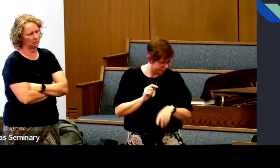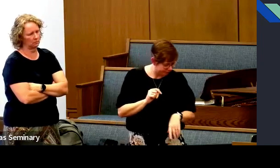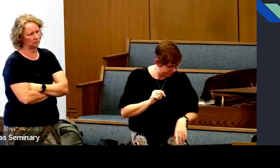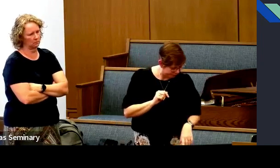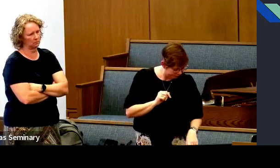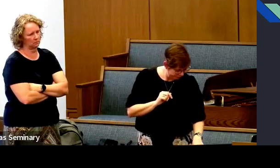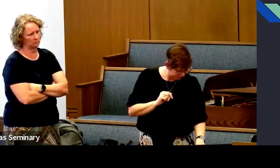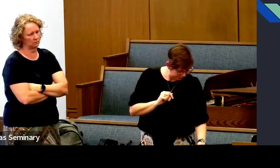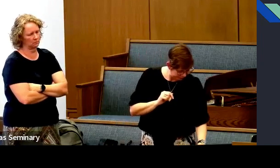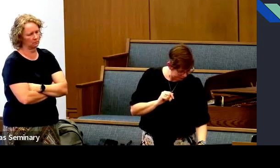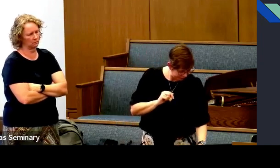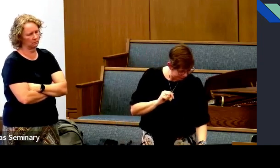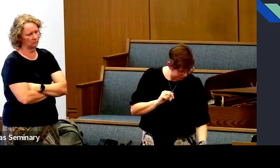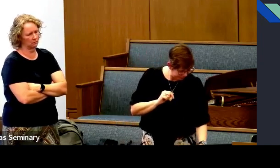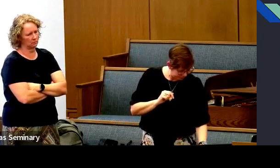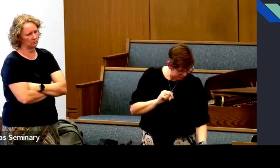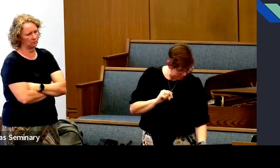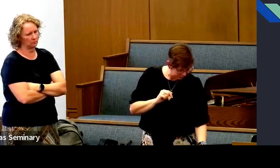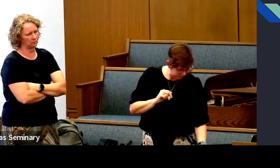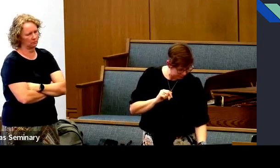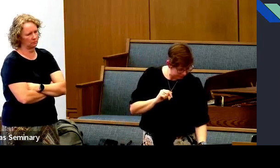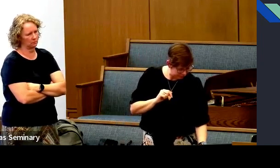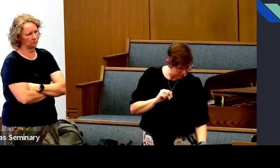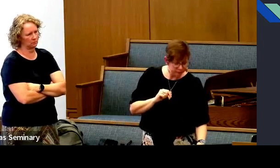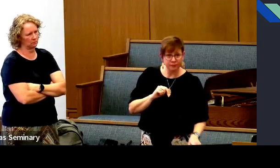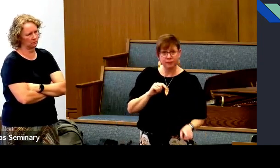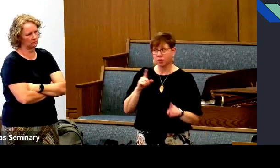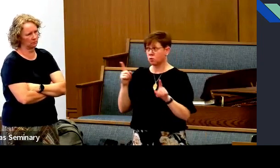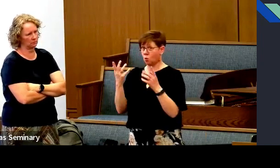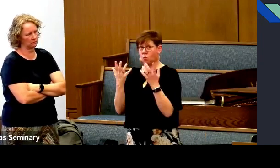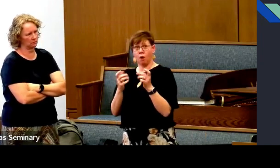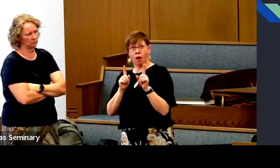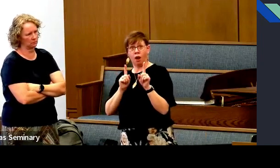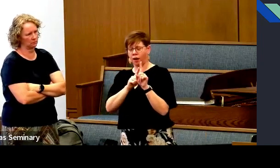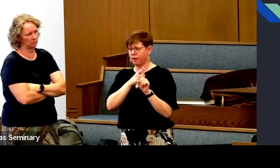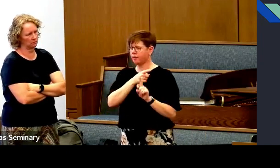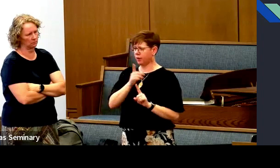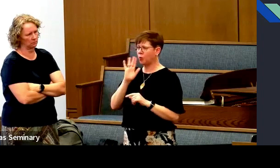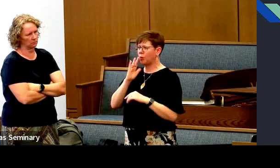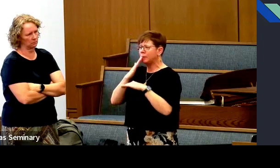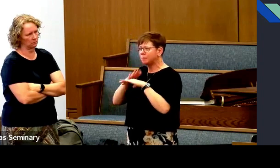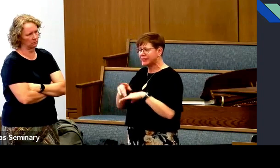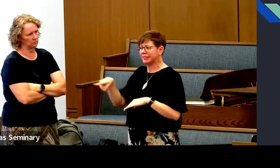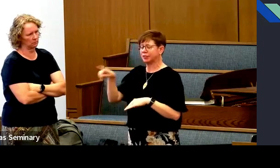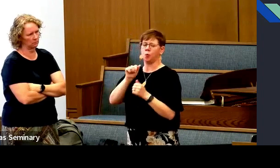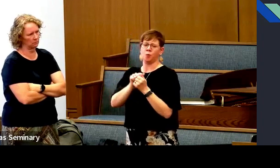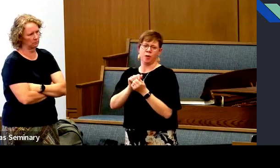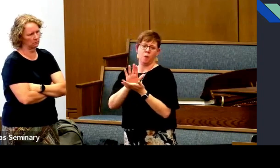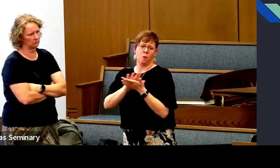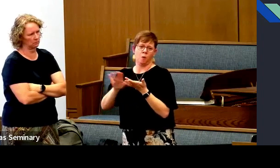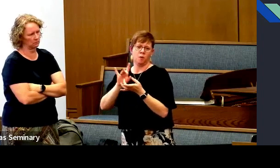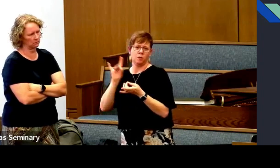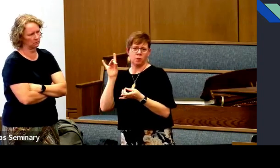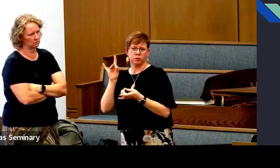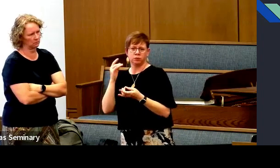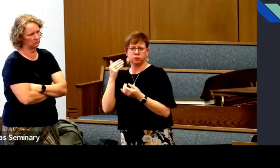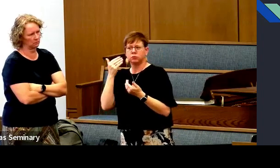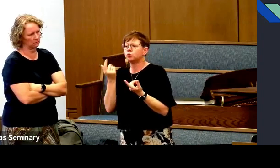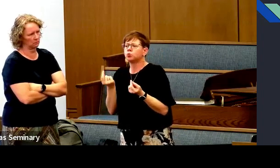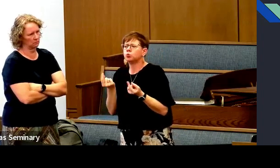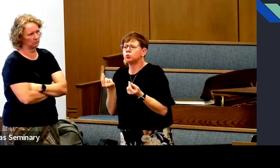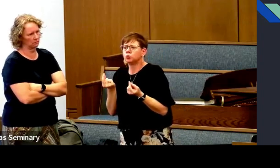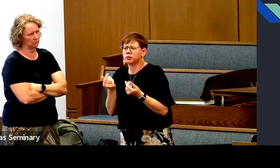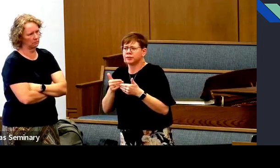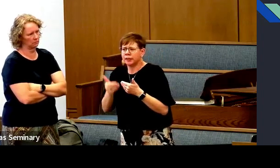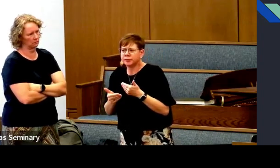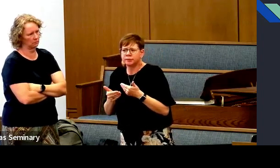And as we look forward to being reunited with him again, he will bless you with the Holy